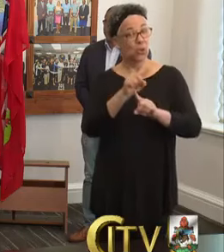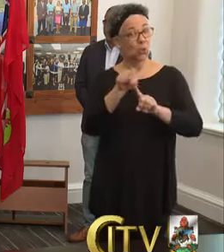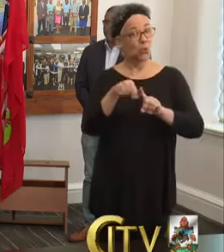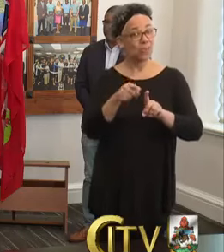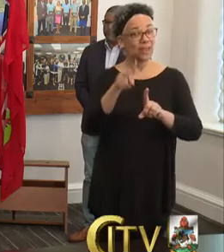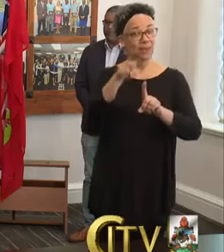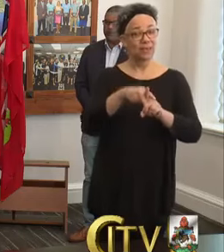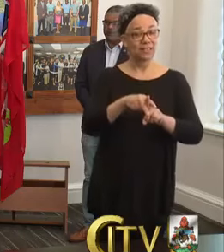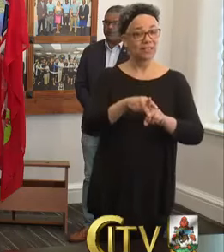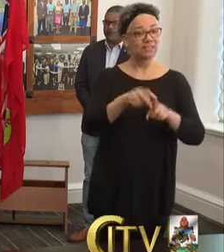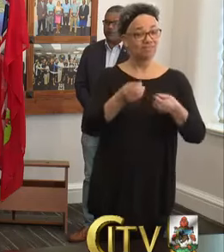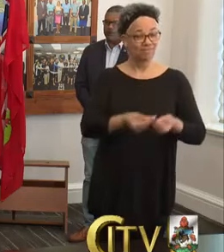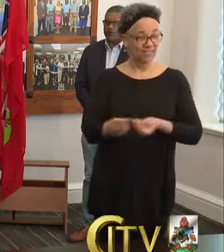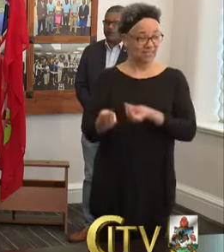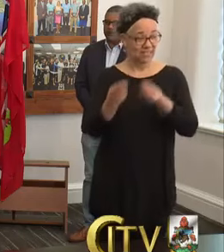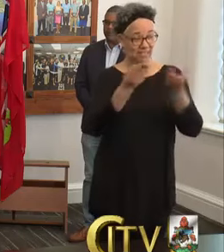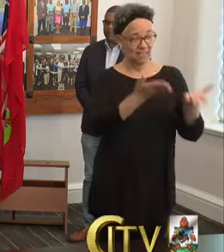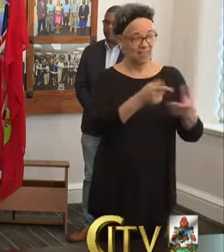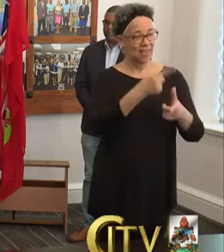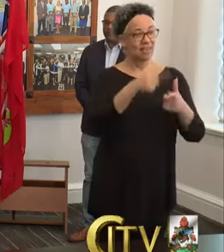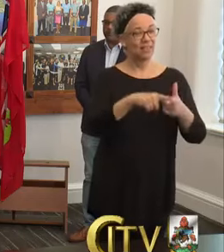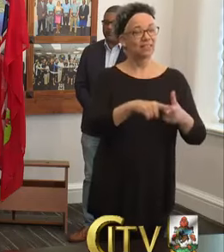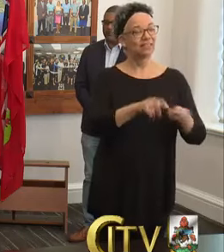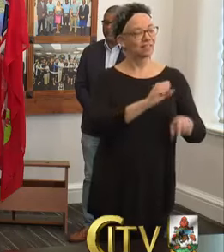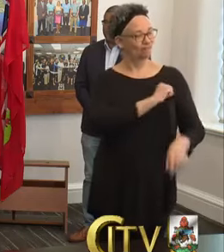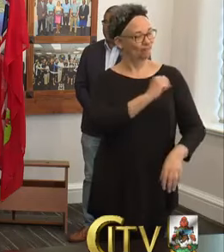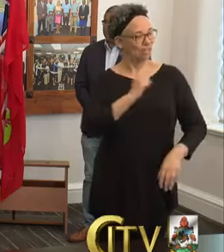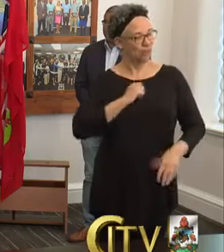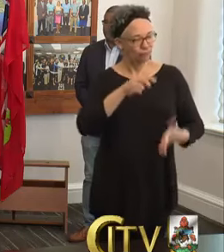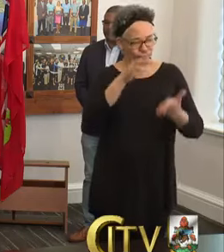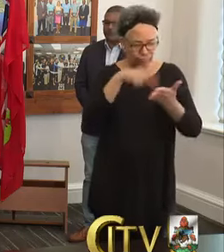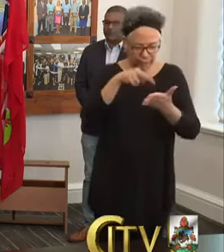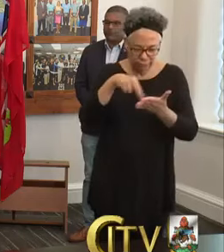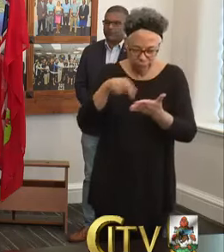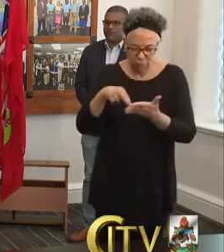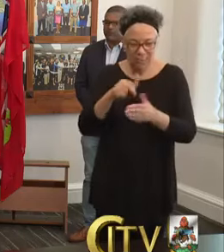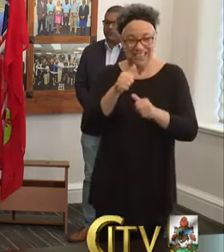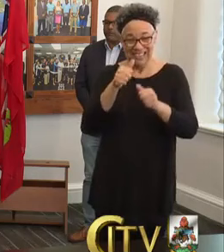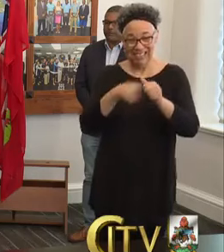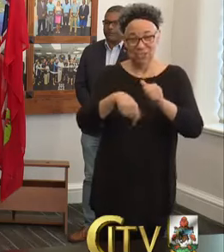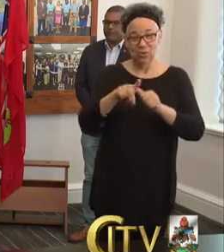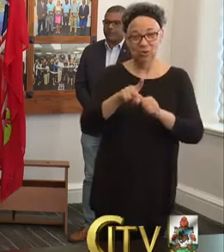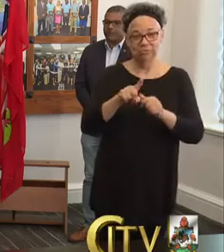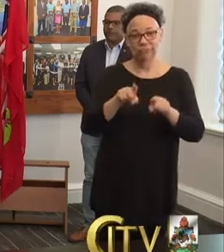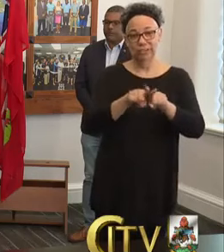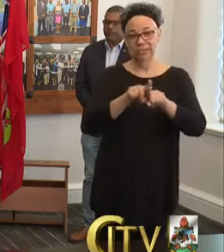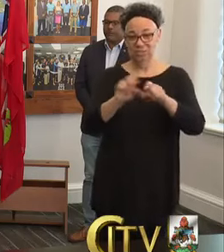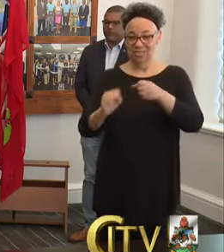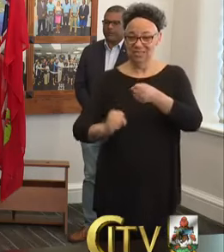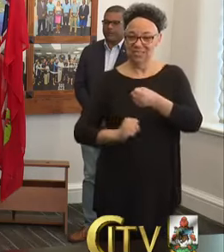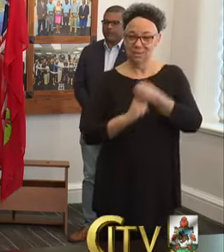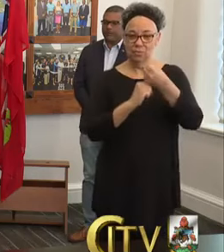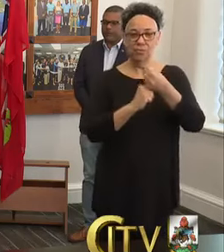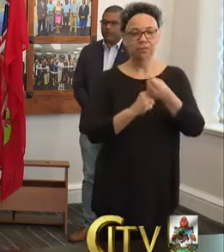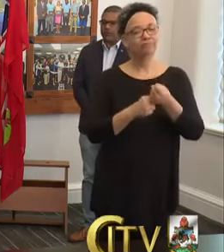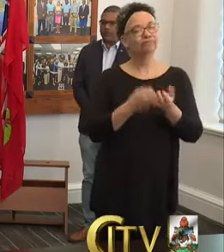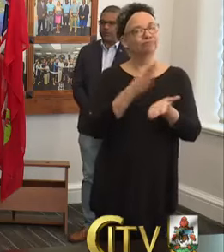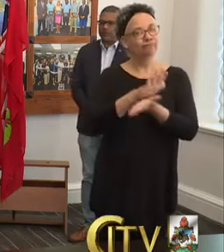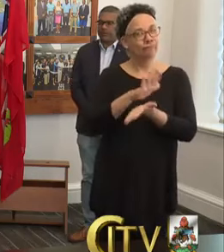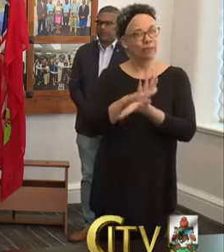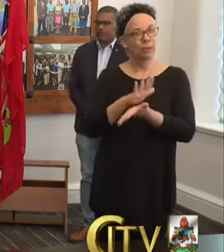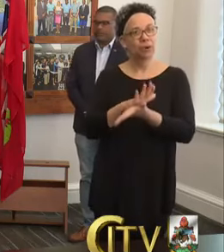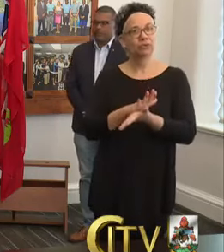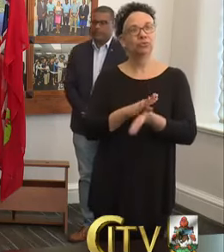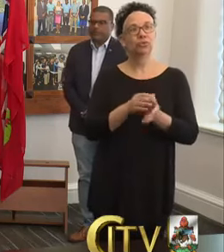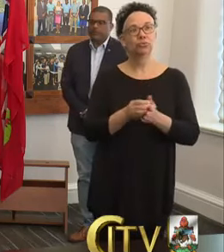submitted, the Workforce Development staff must then review each application, including the supporting documentation, to properly vet them so they can